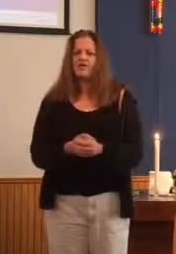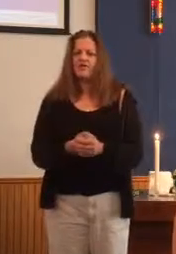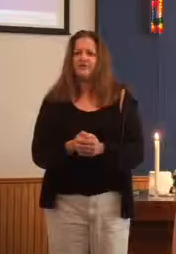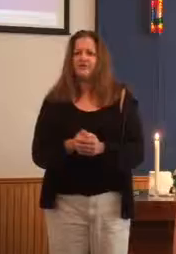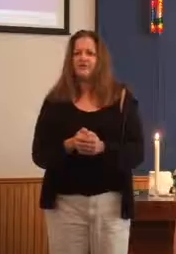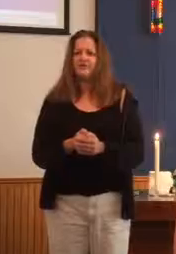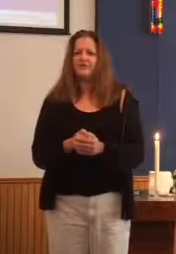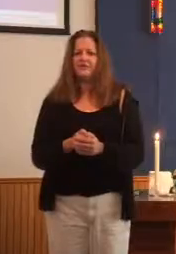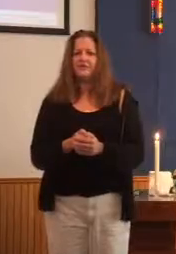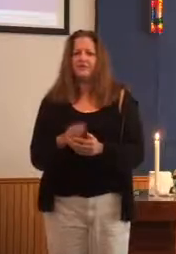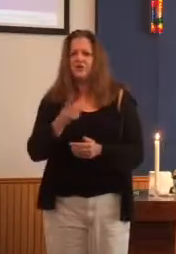Think about it.